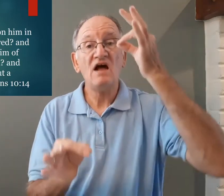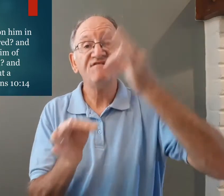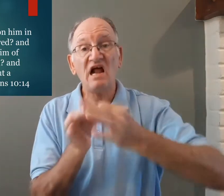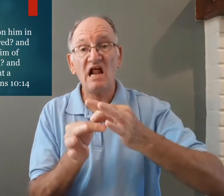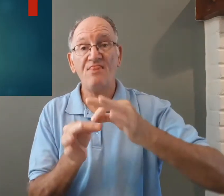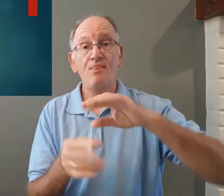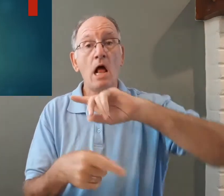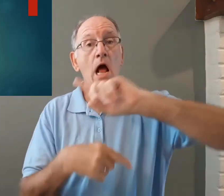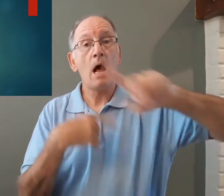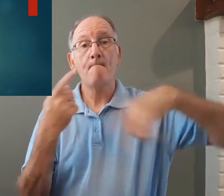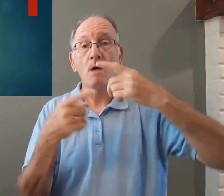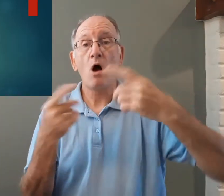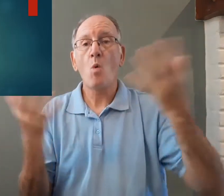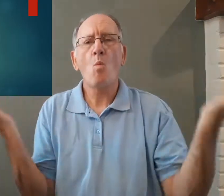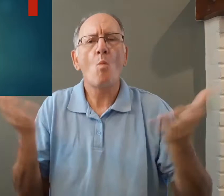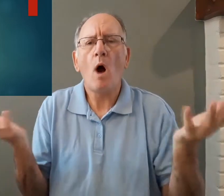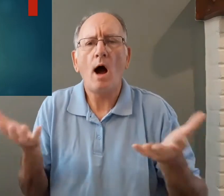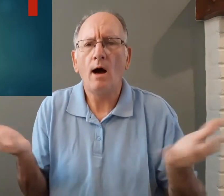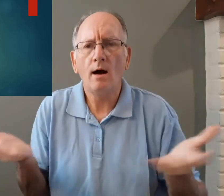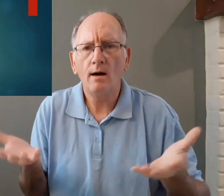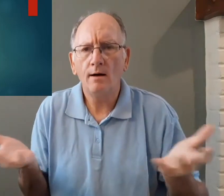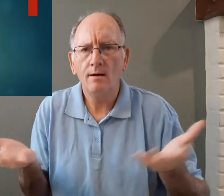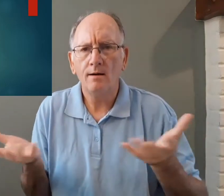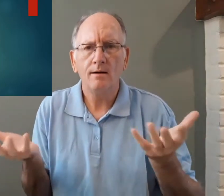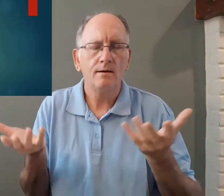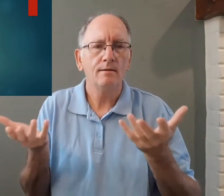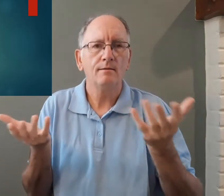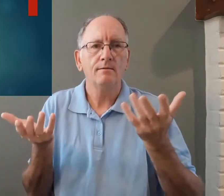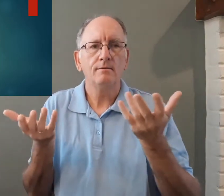now the question is what is faith about